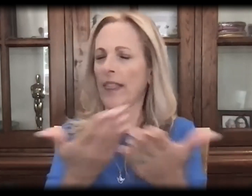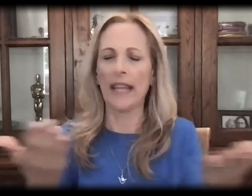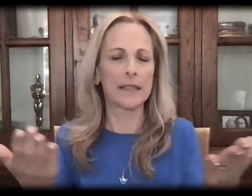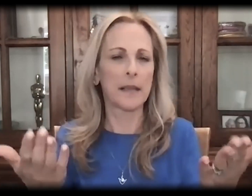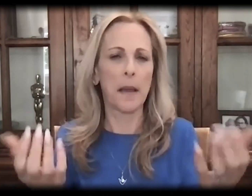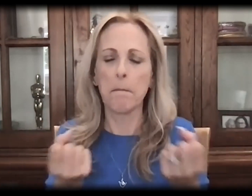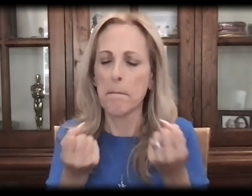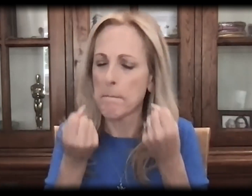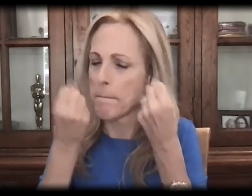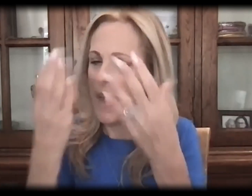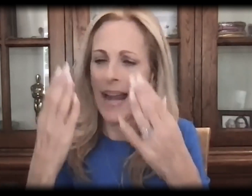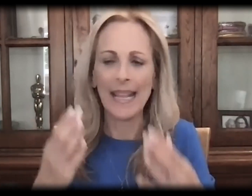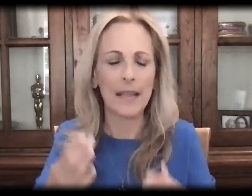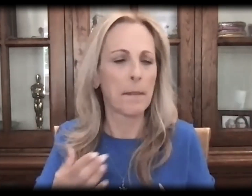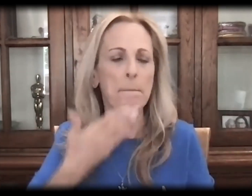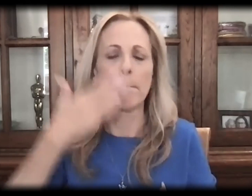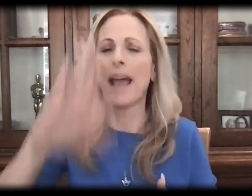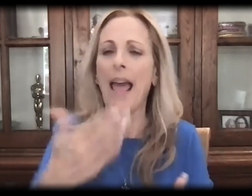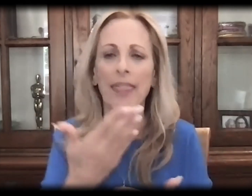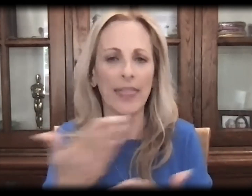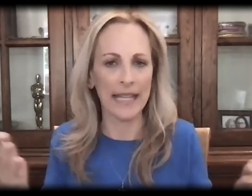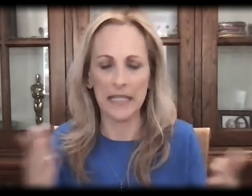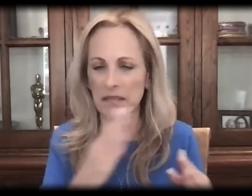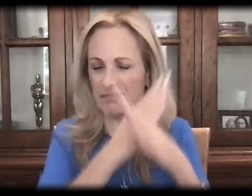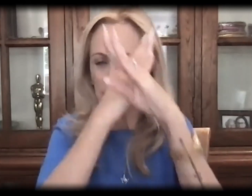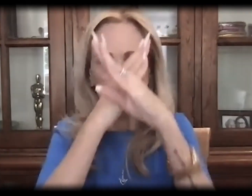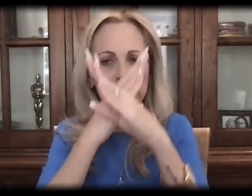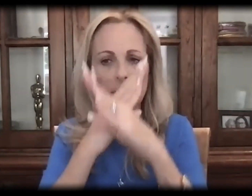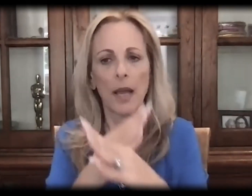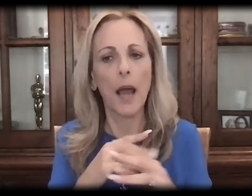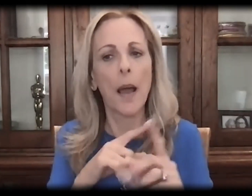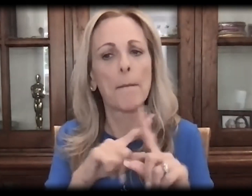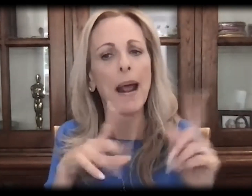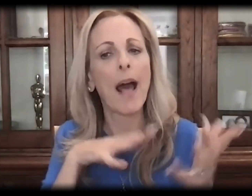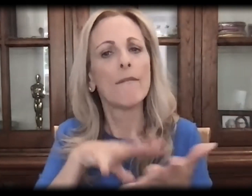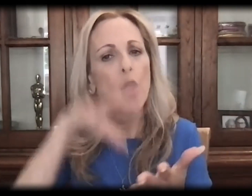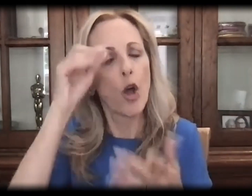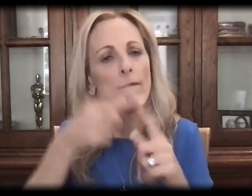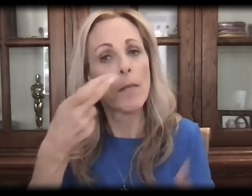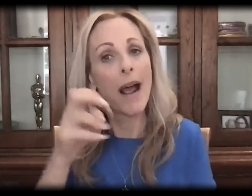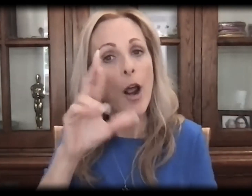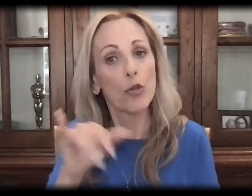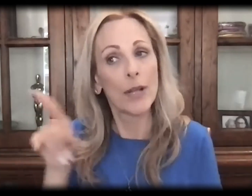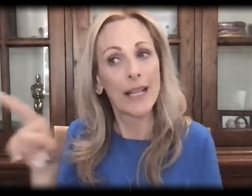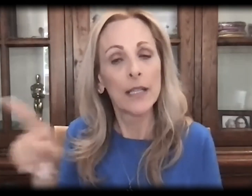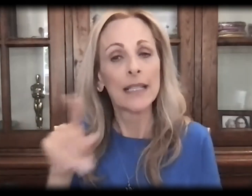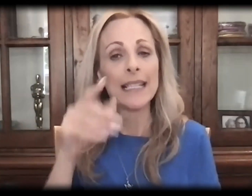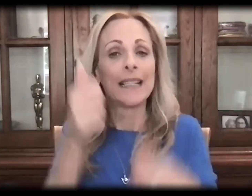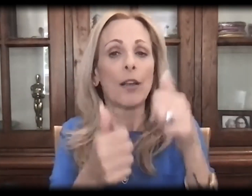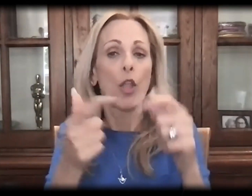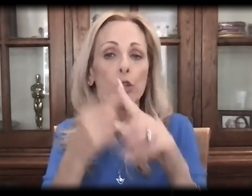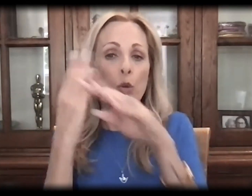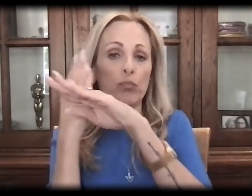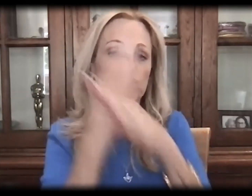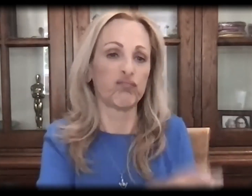there are, there were so many positives, but at the same time, there were a lot of barriers. And what I learned from Henry